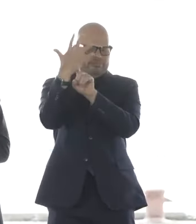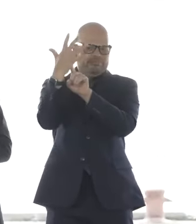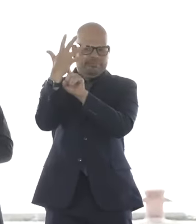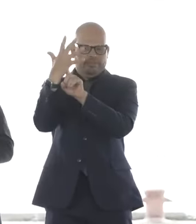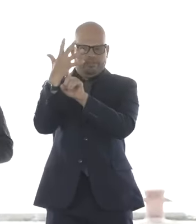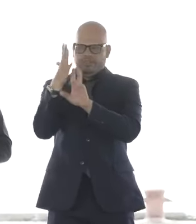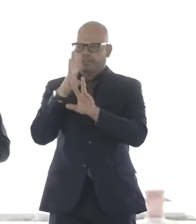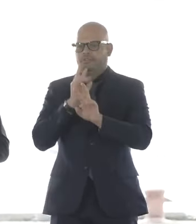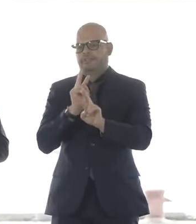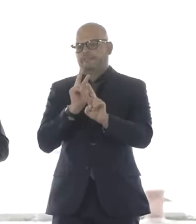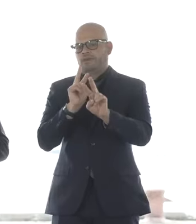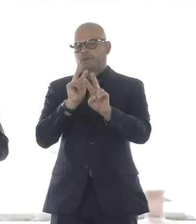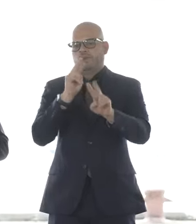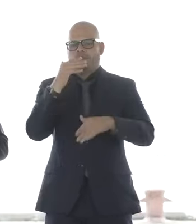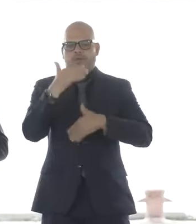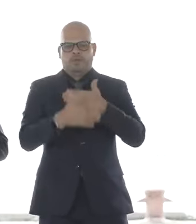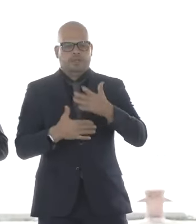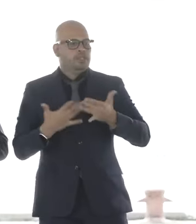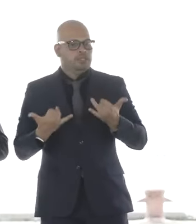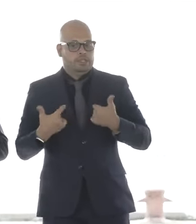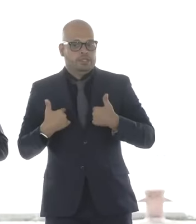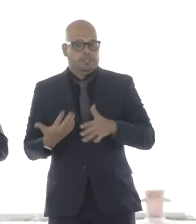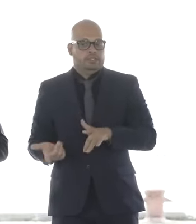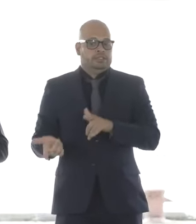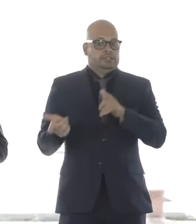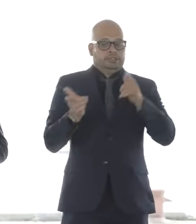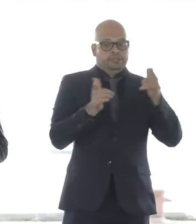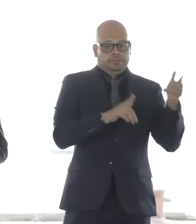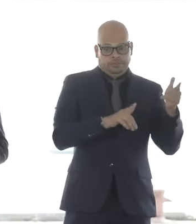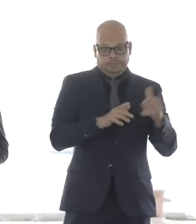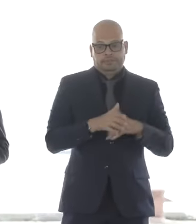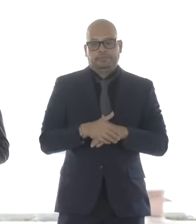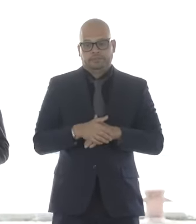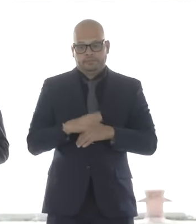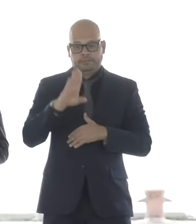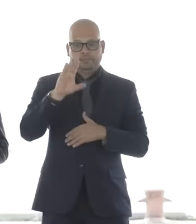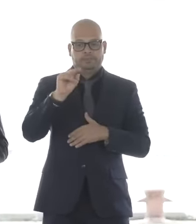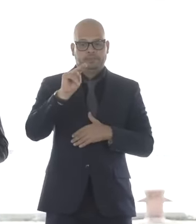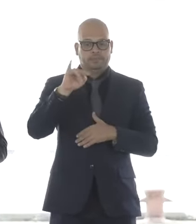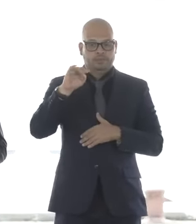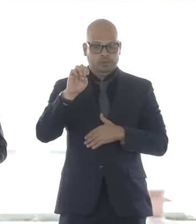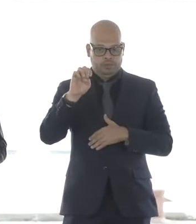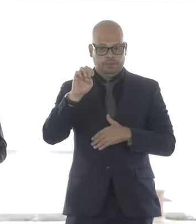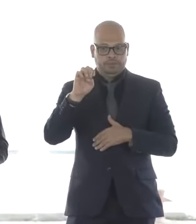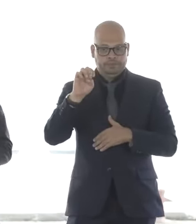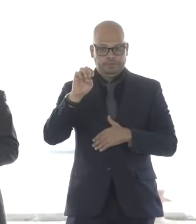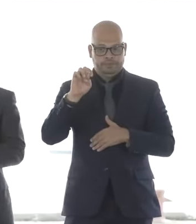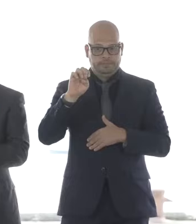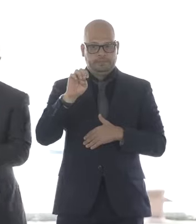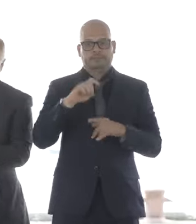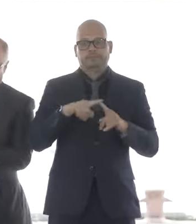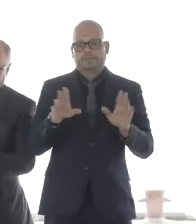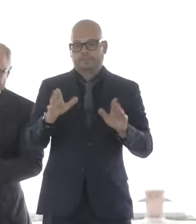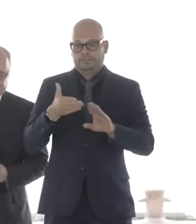seatmate over here, to continue the presentation, but I want to just take this opportunity to say thank you all for being here today.